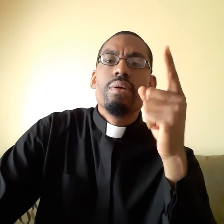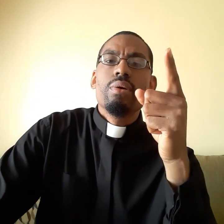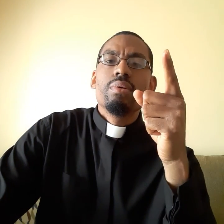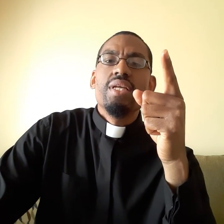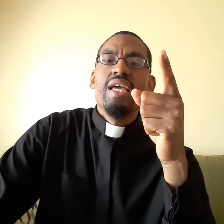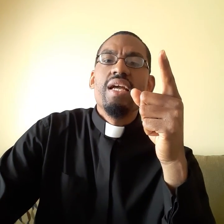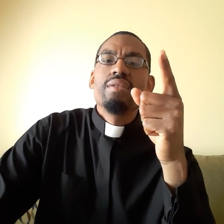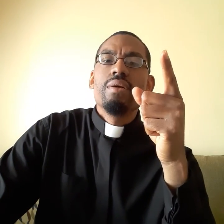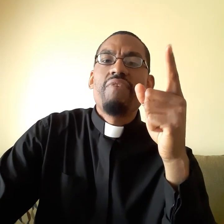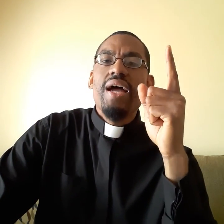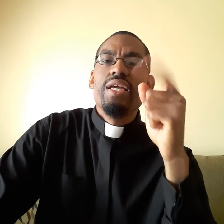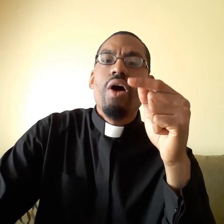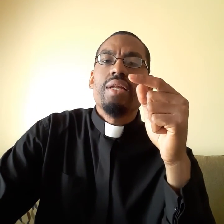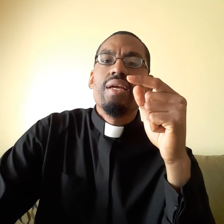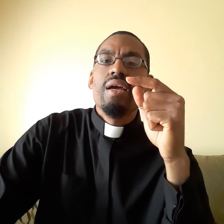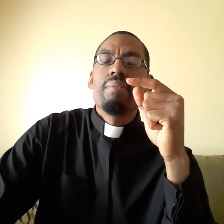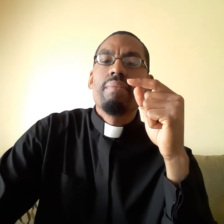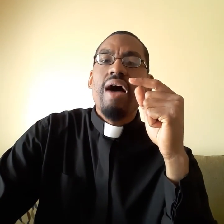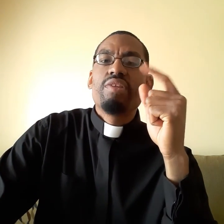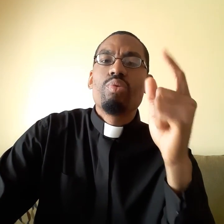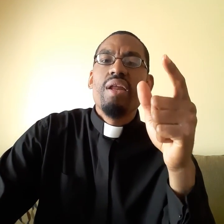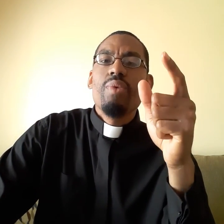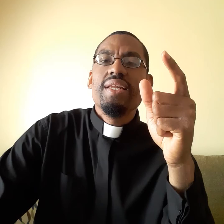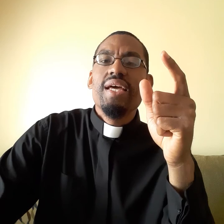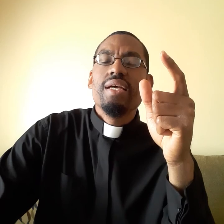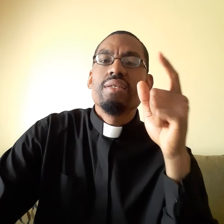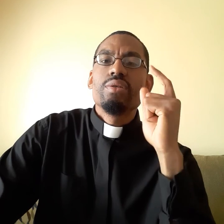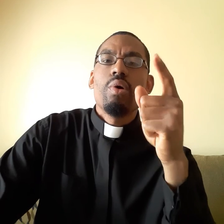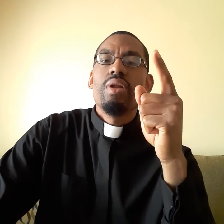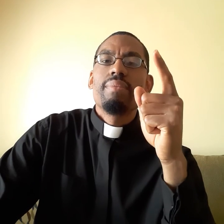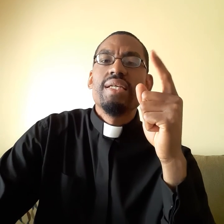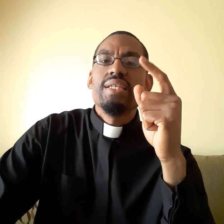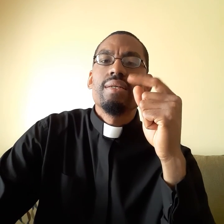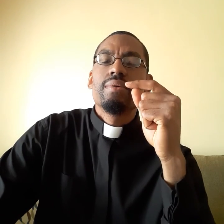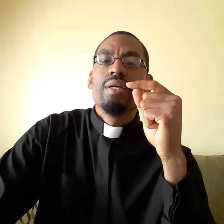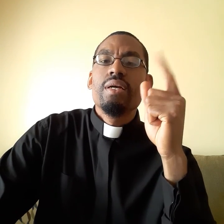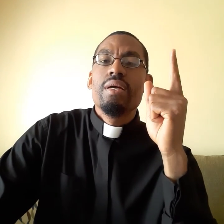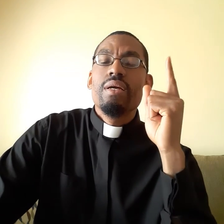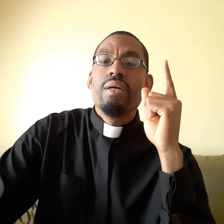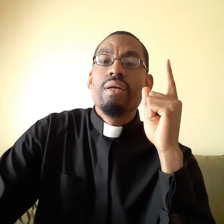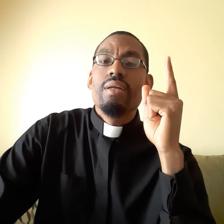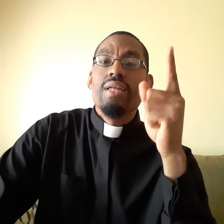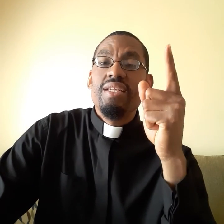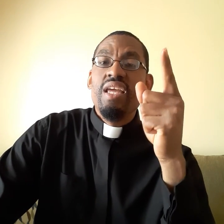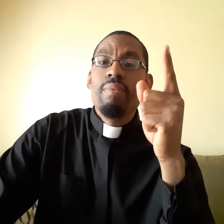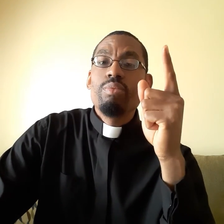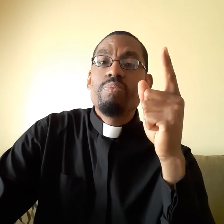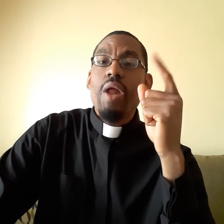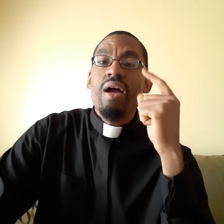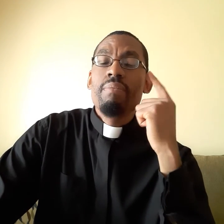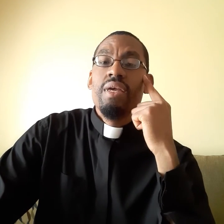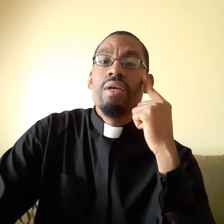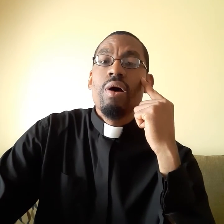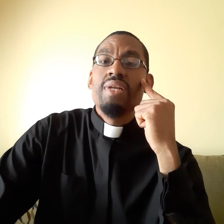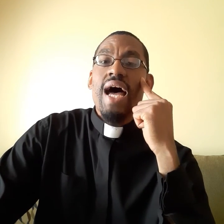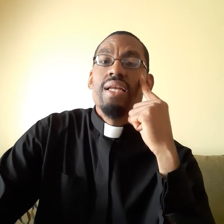The angel finally got to him after 21 days and told him, listen, the demon was blocking me, know, Daniel.